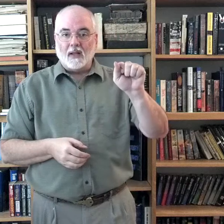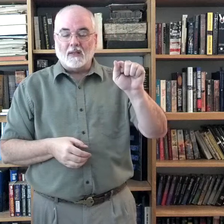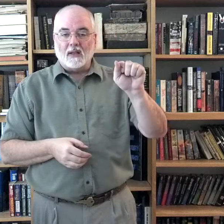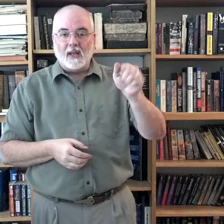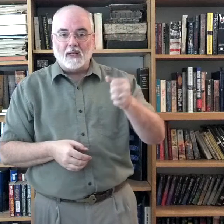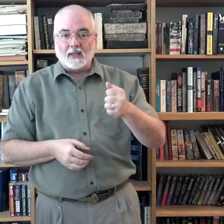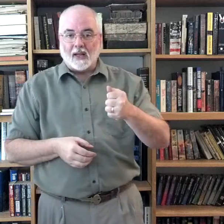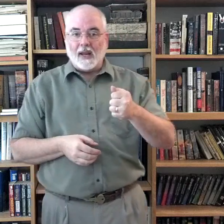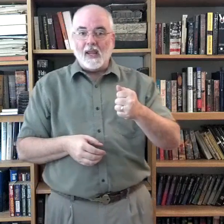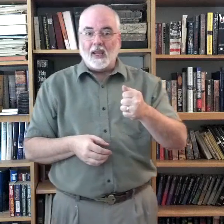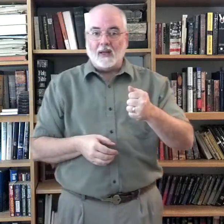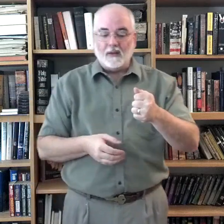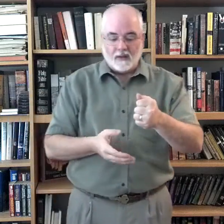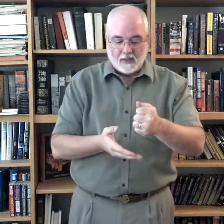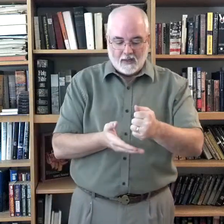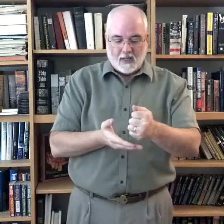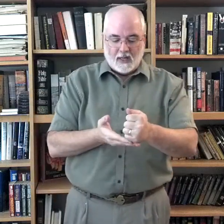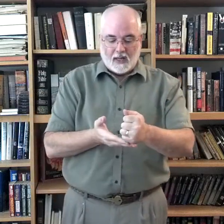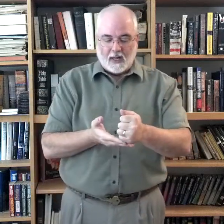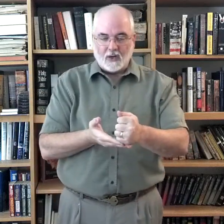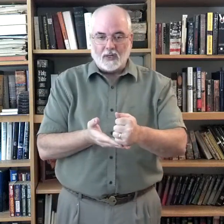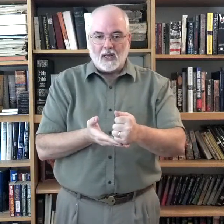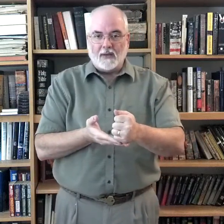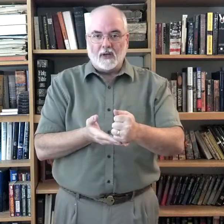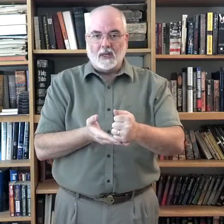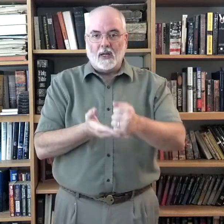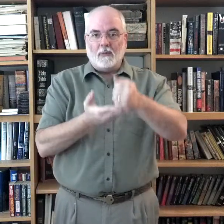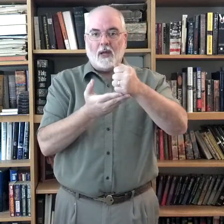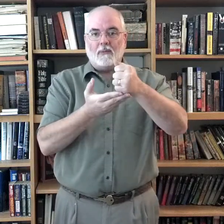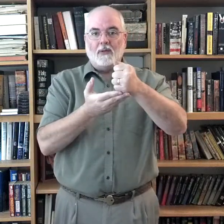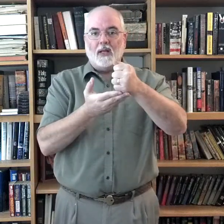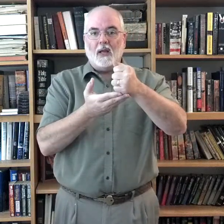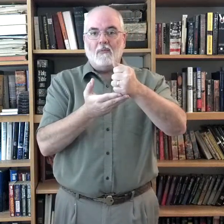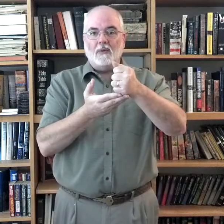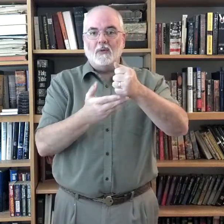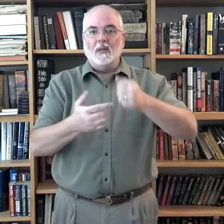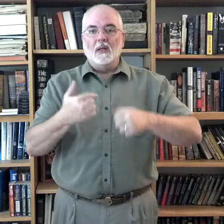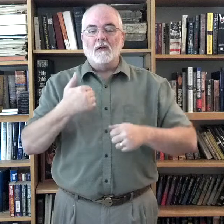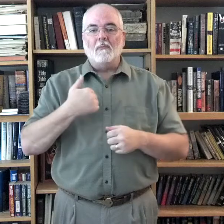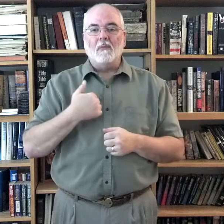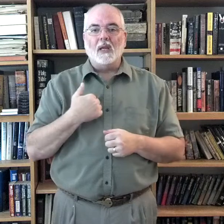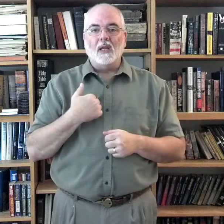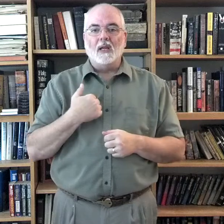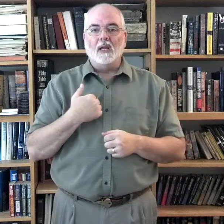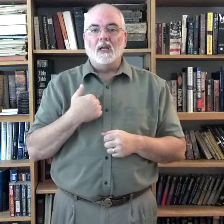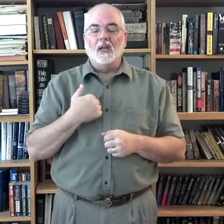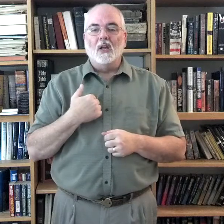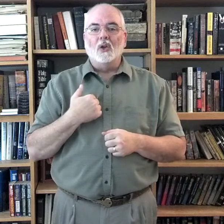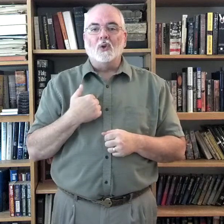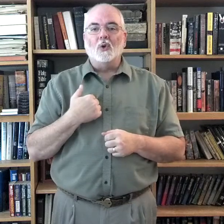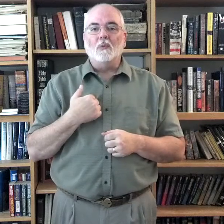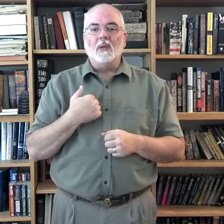Again, it's like an A hand. And you just kind give it a little help up. Help. Me. To be.